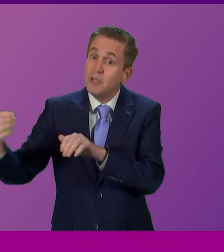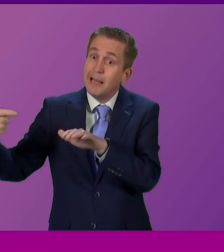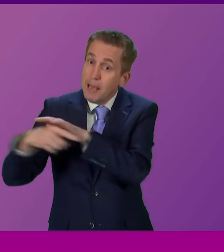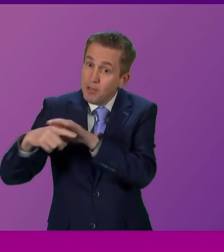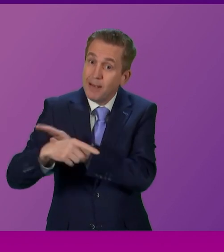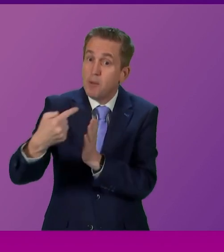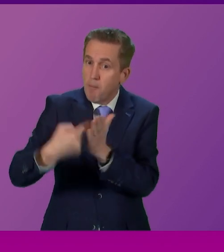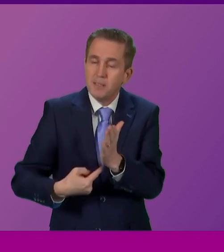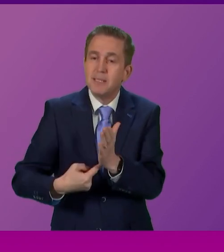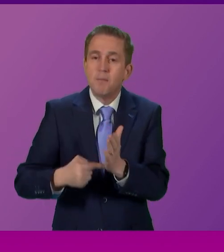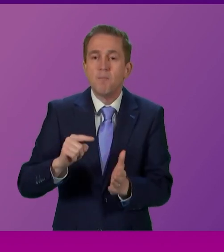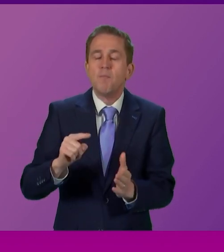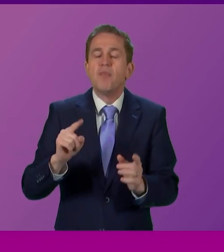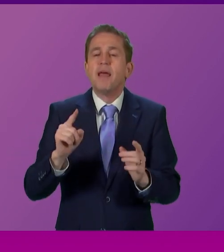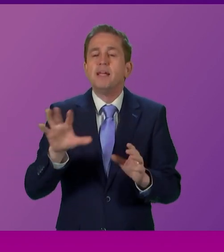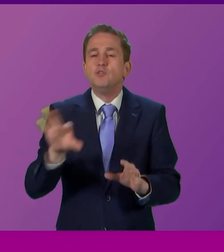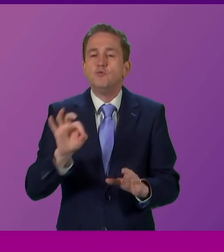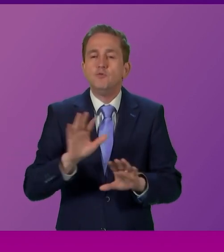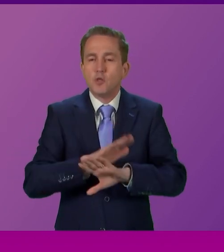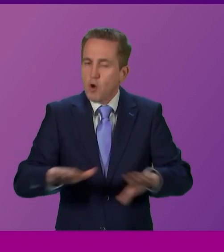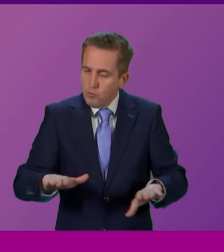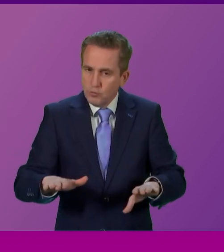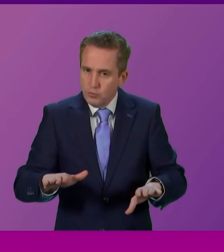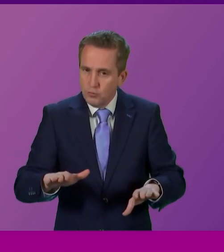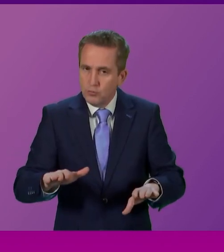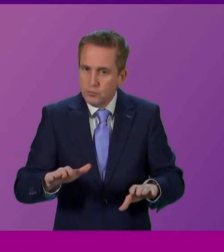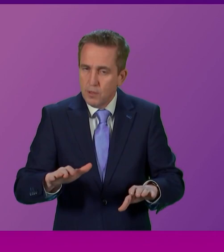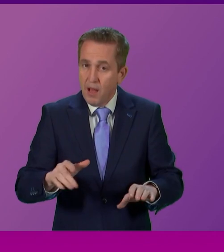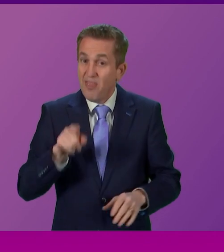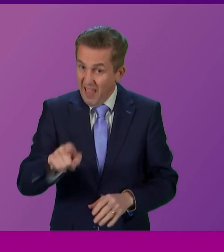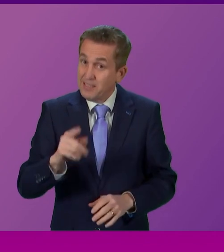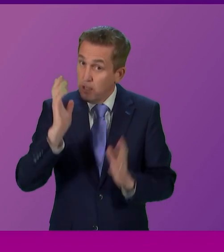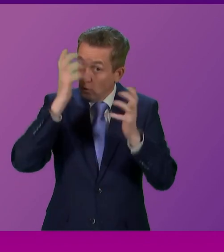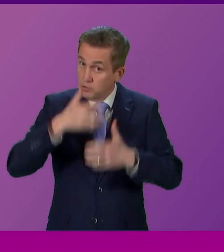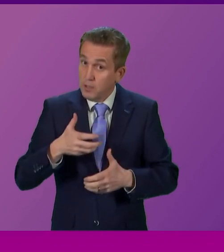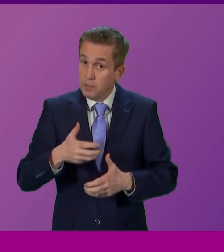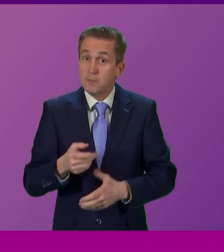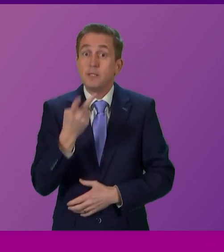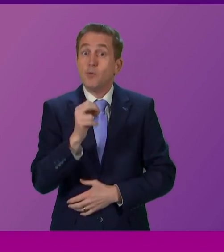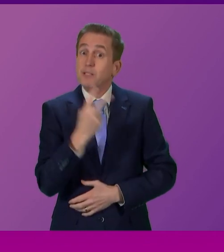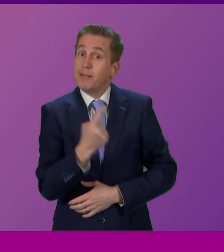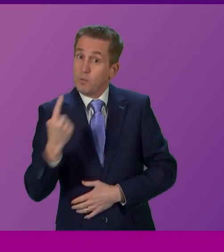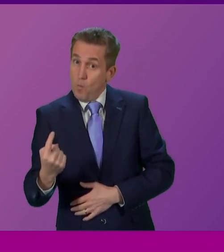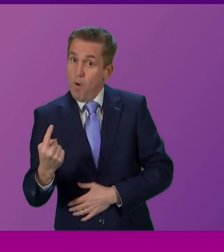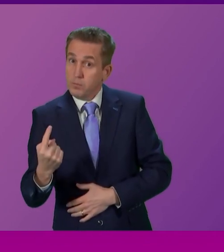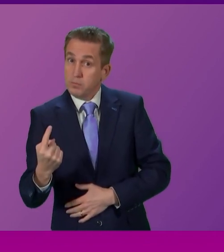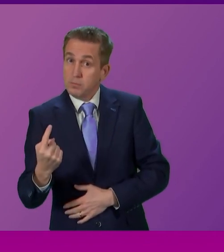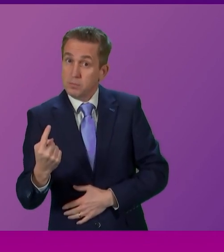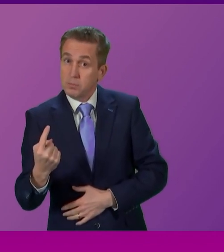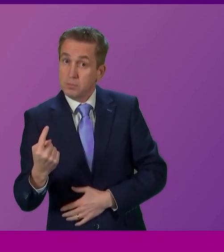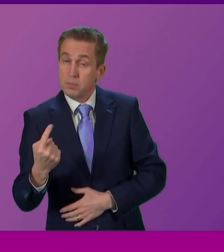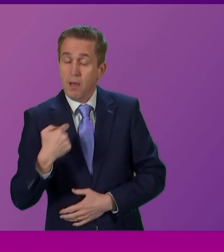not to and that is the terrifying fact. In 2021 I included